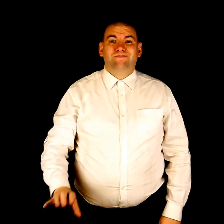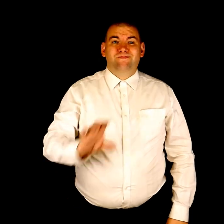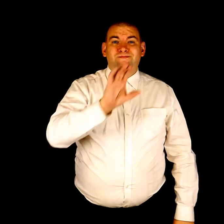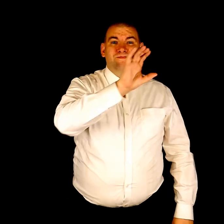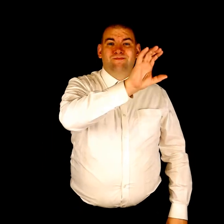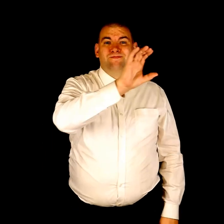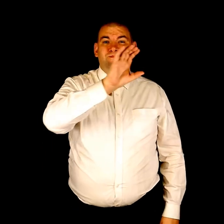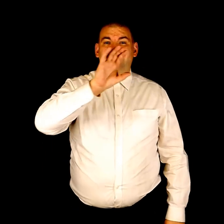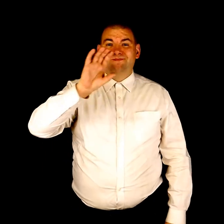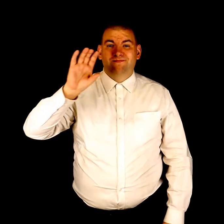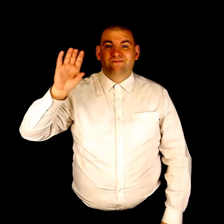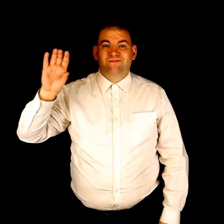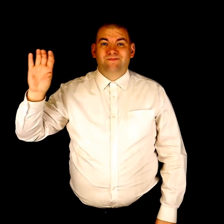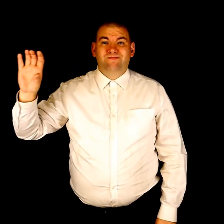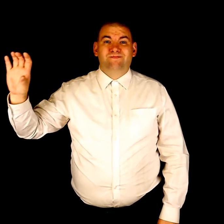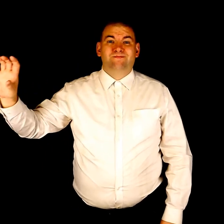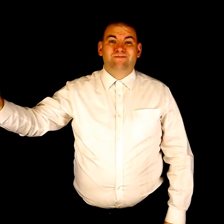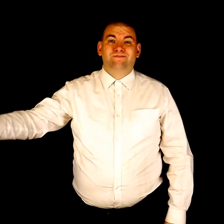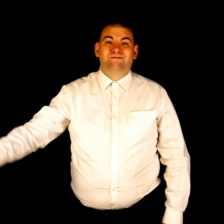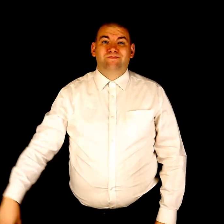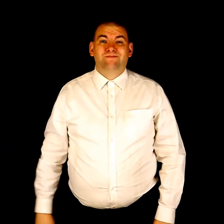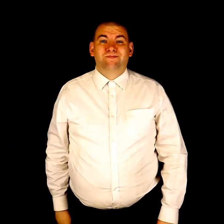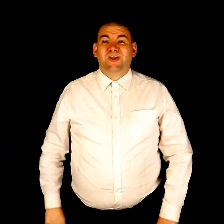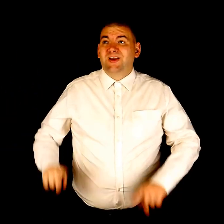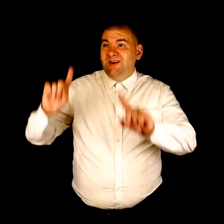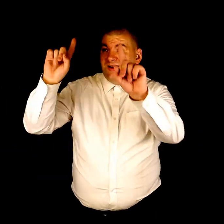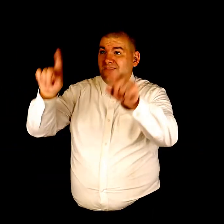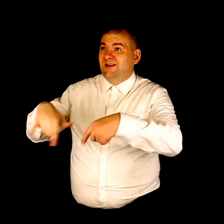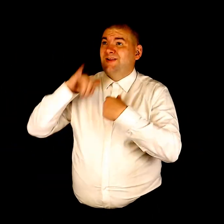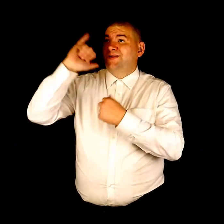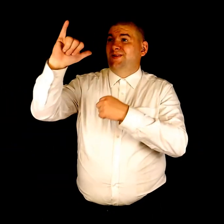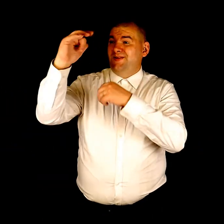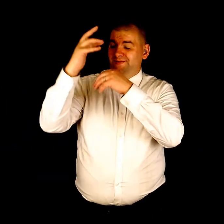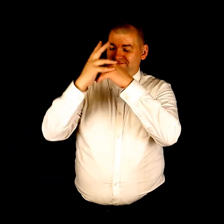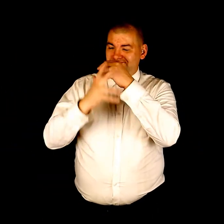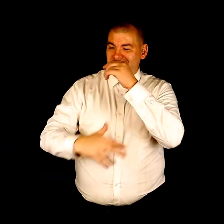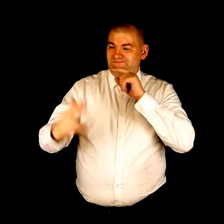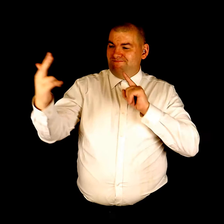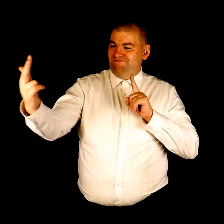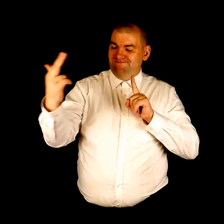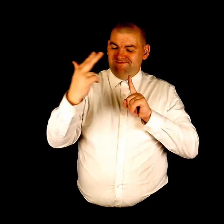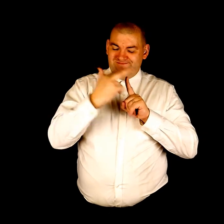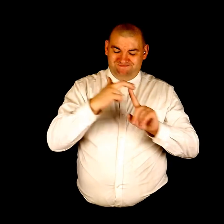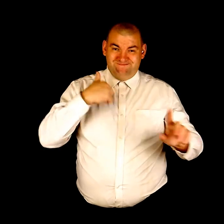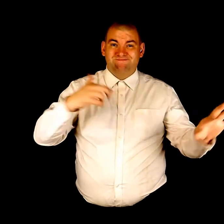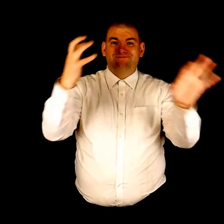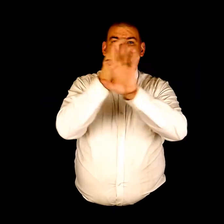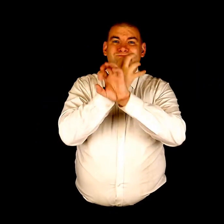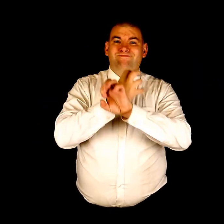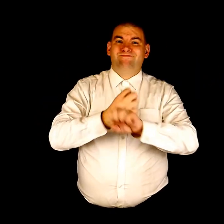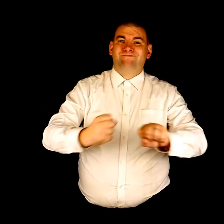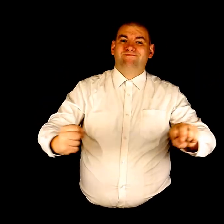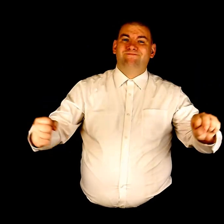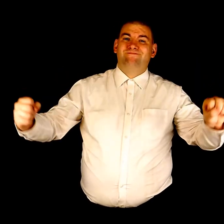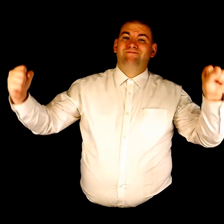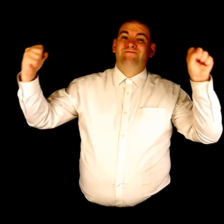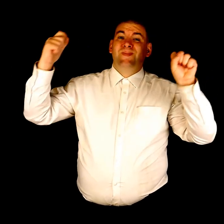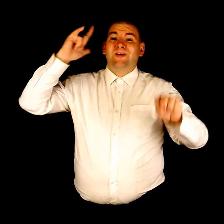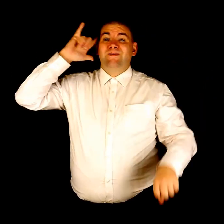Calvary Since the day that the blood was apart Forever